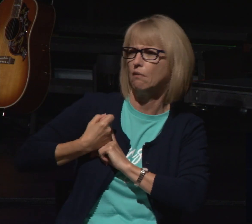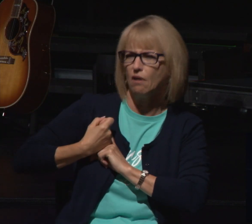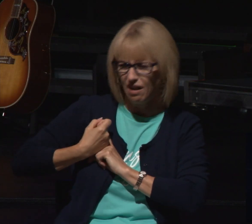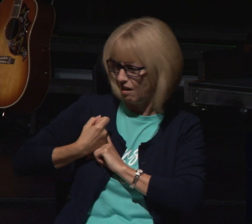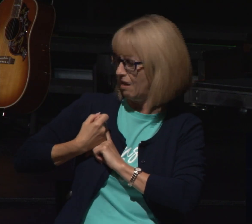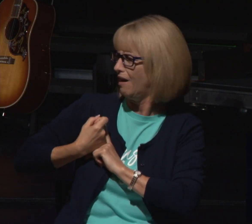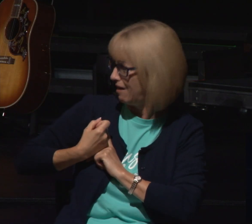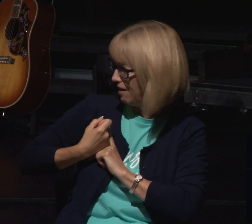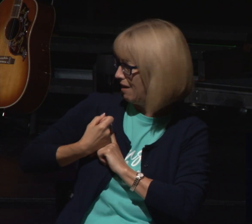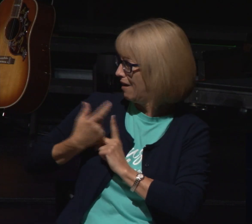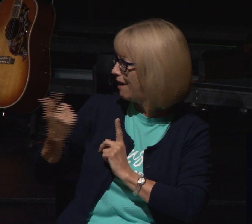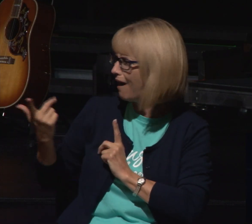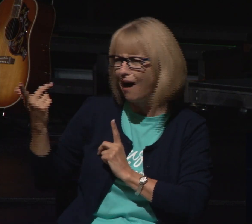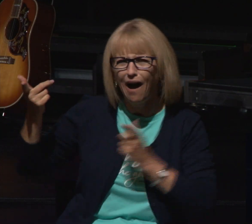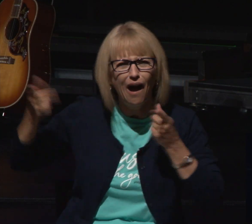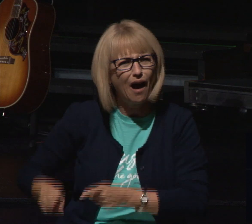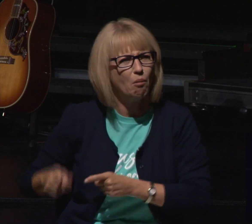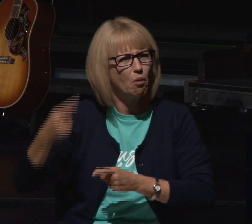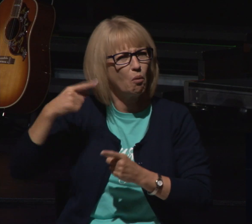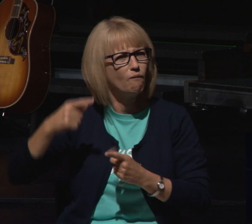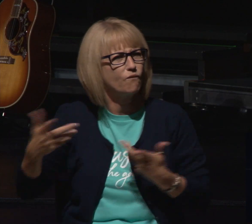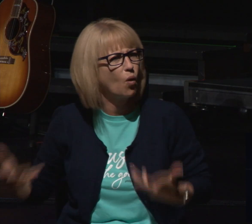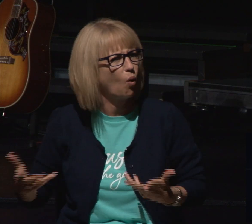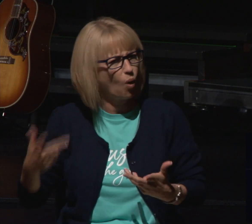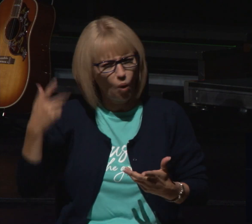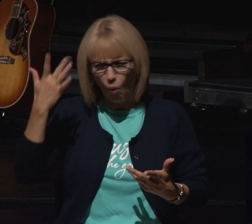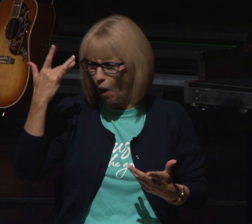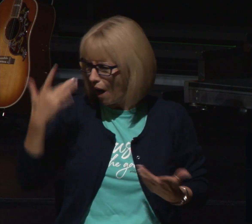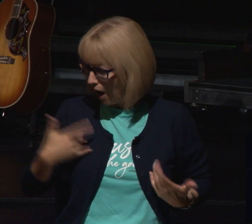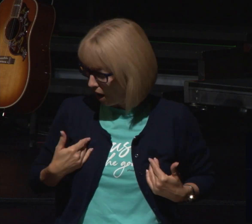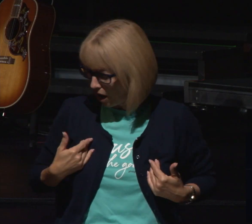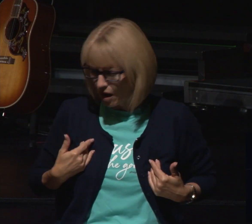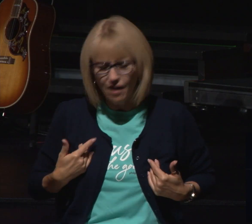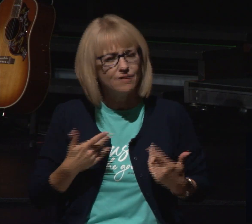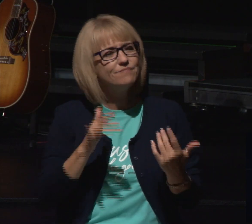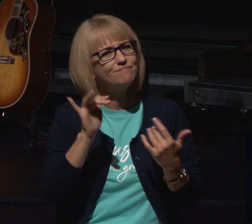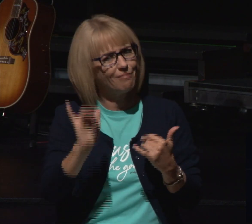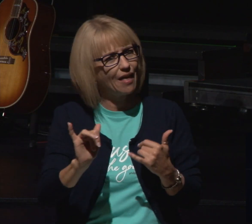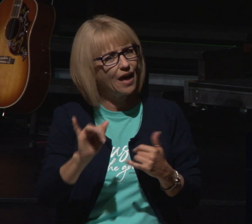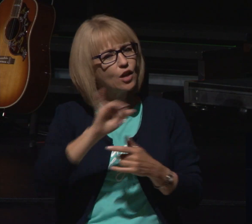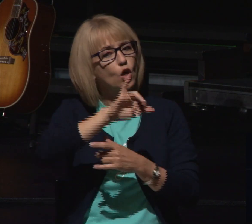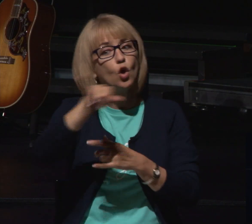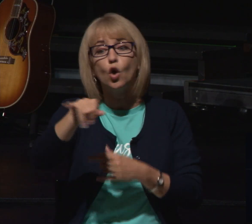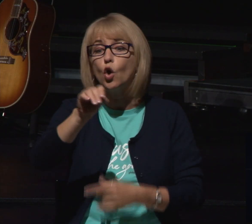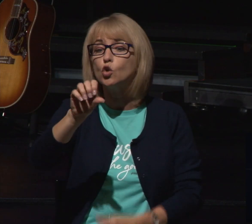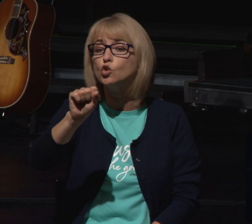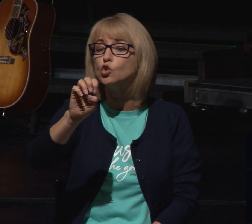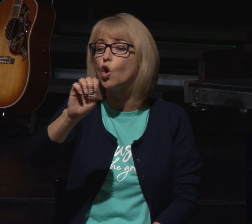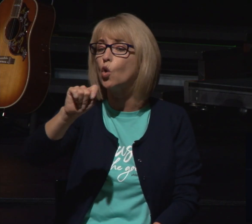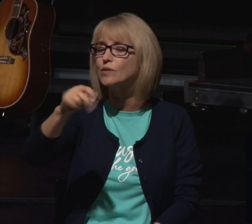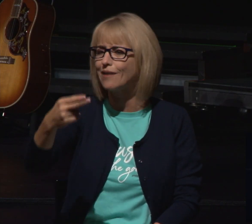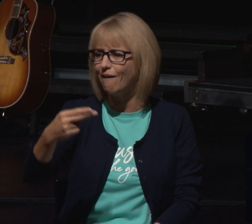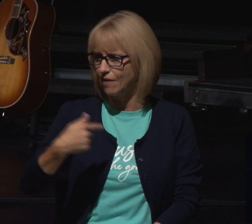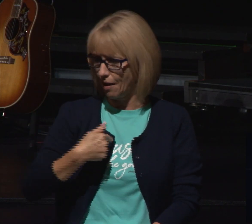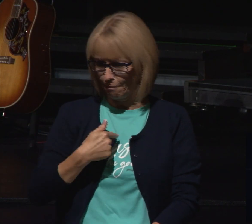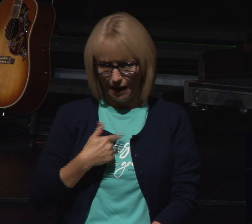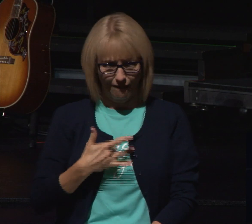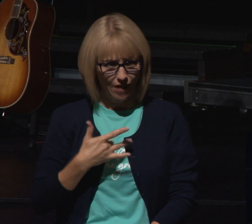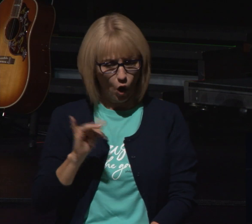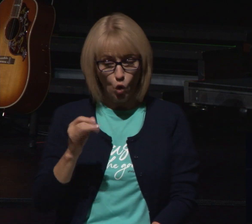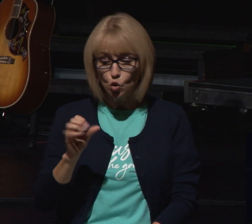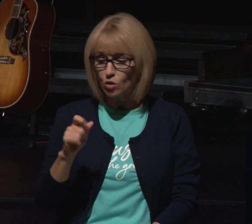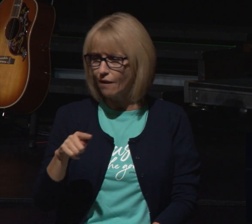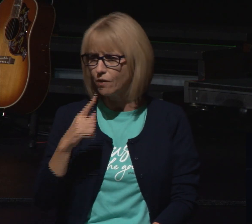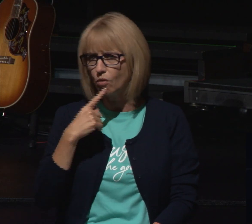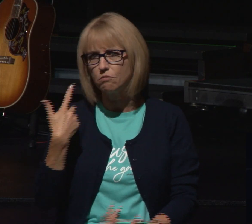wasn't expecting that and we look at the life of Joseph as Monty's already said and I think of Joseph I think of this hero I think of this